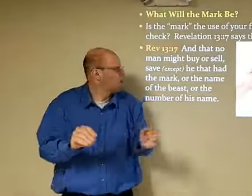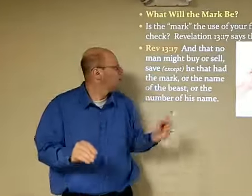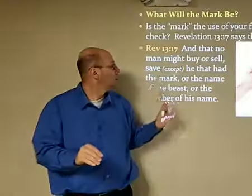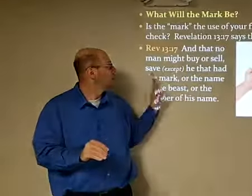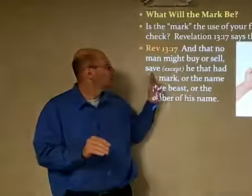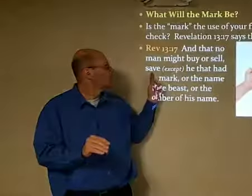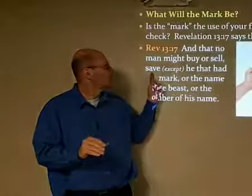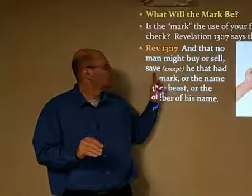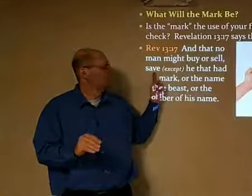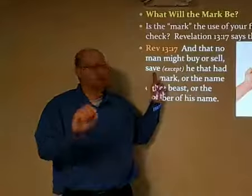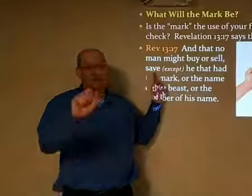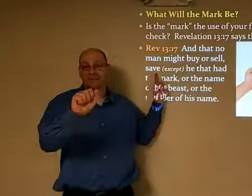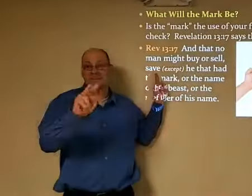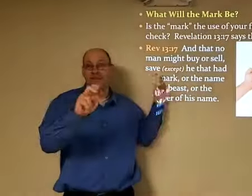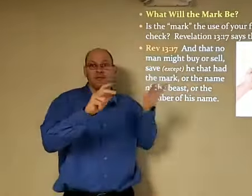say he